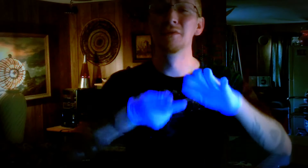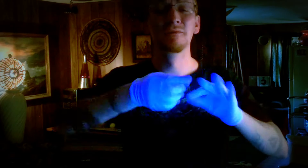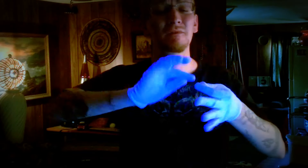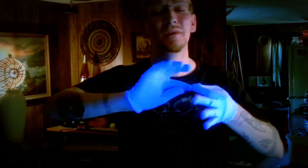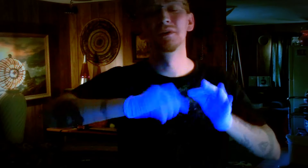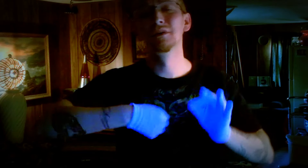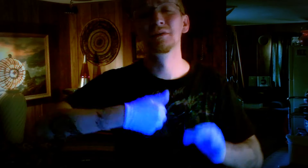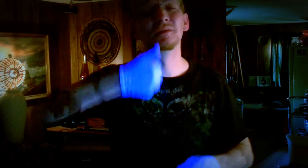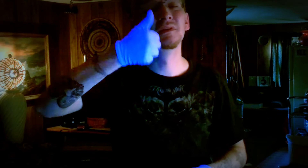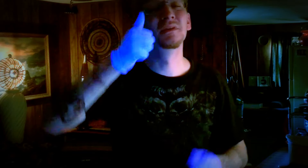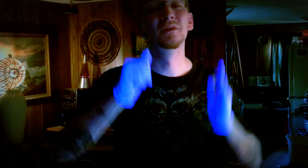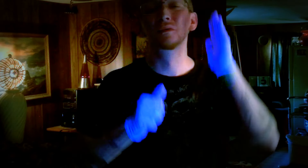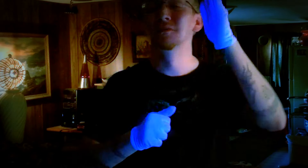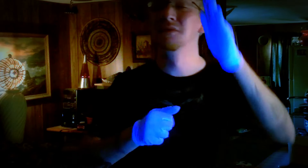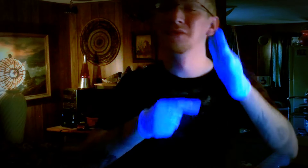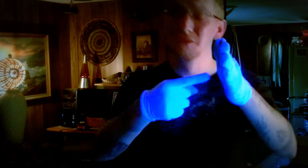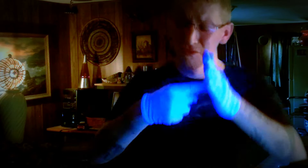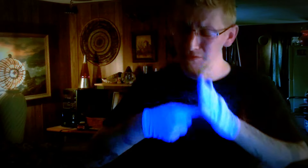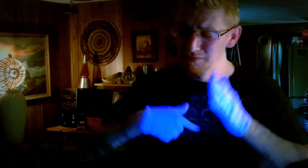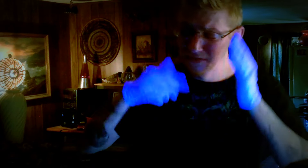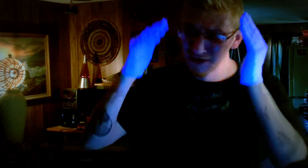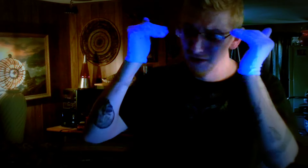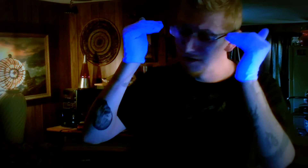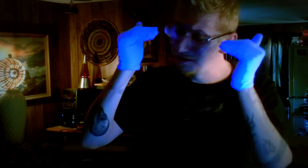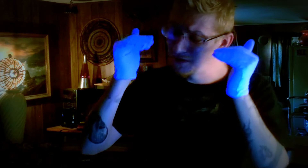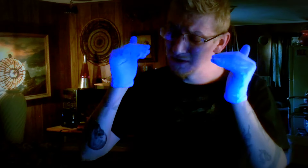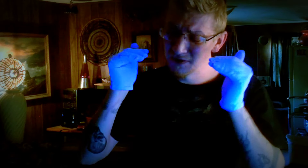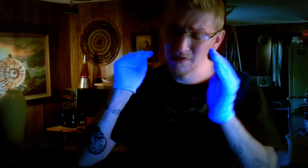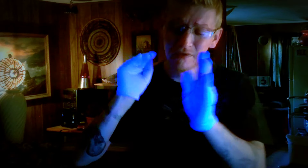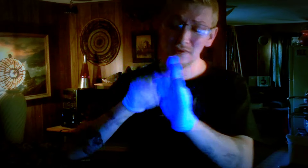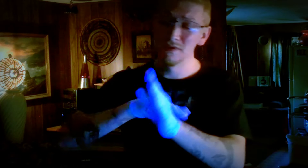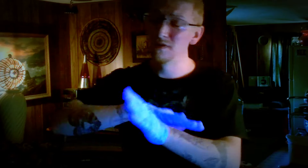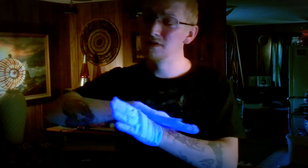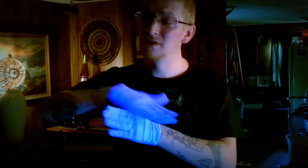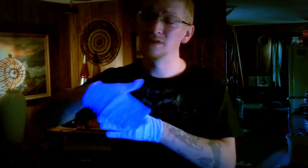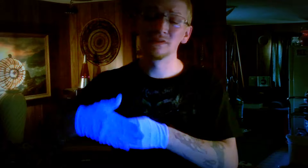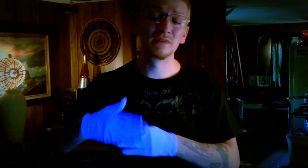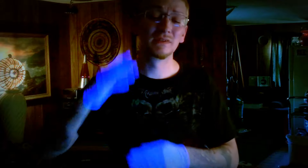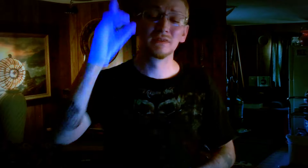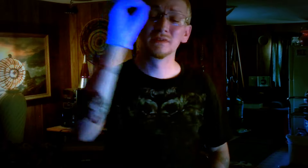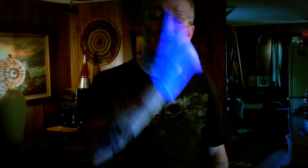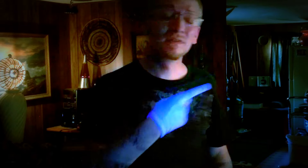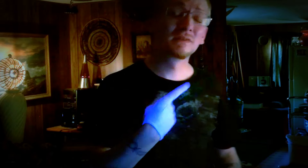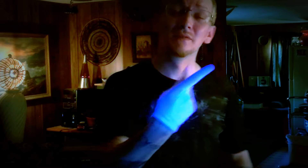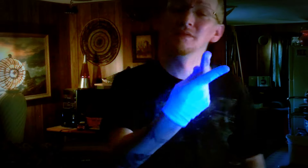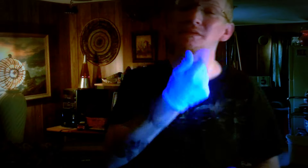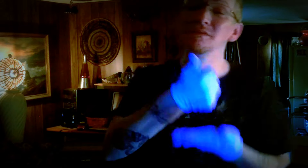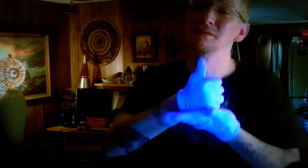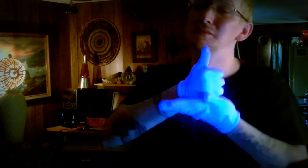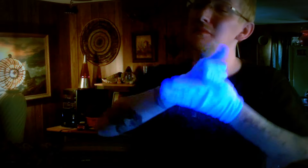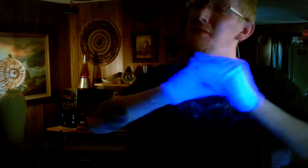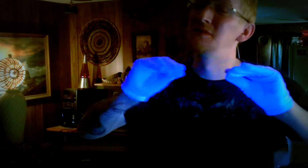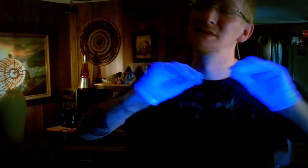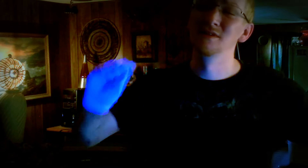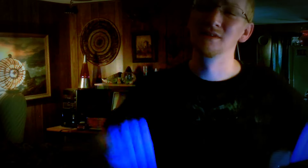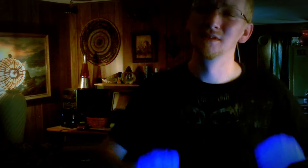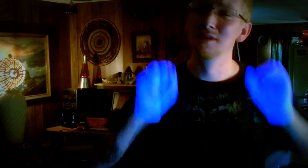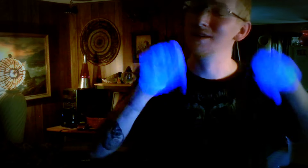you show me hope The end of the day, and we're helpless Can you keep me